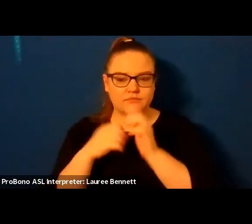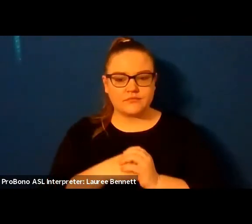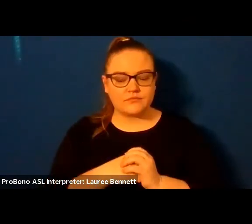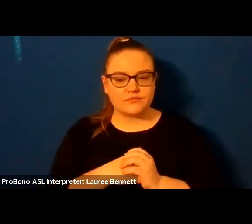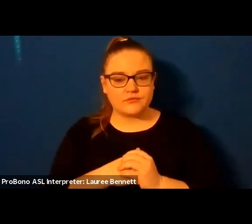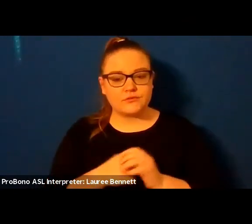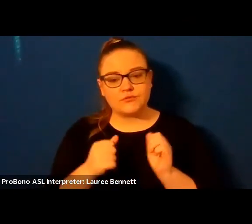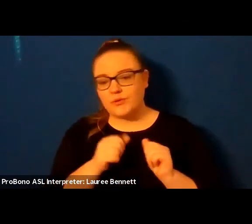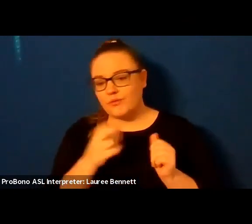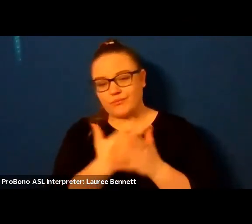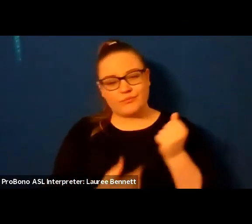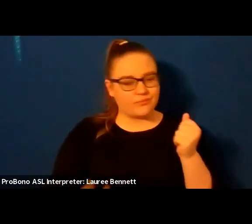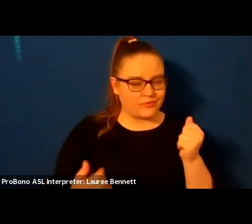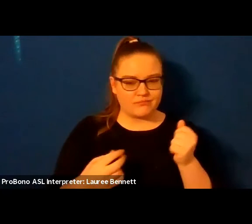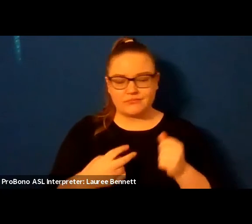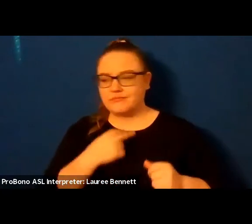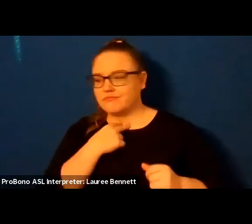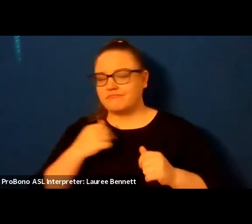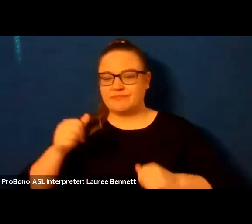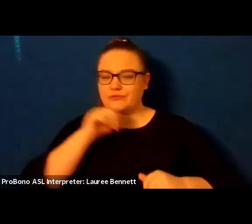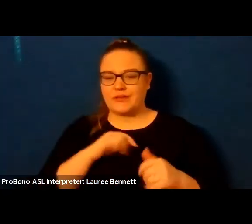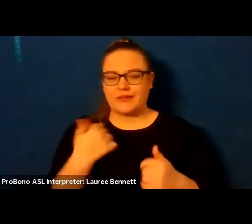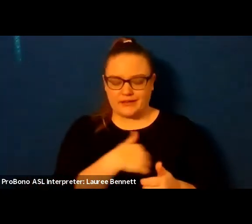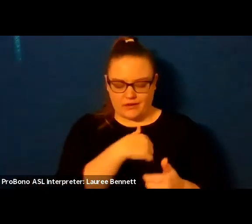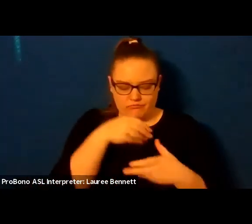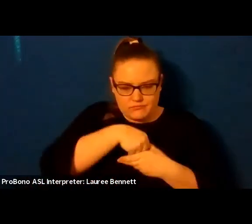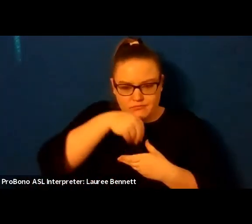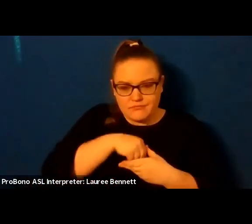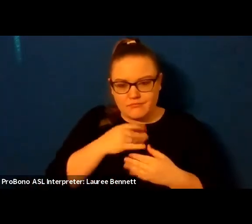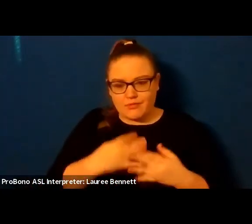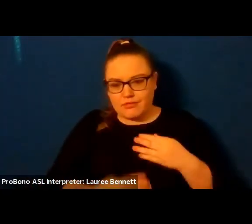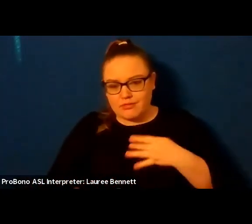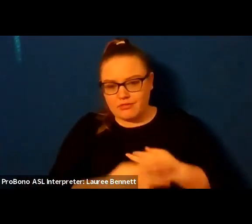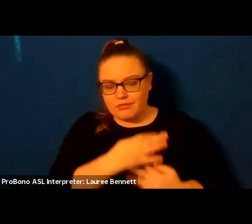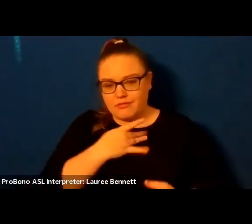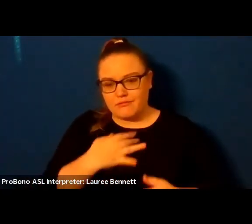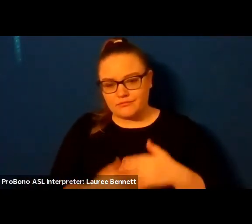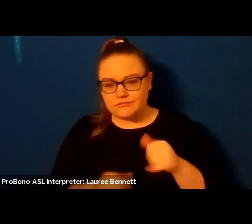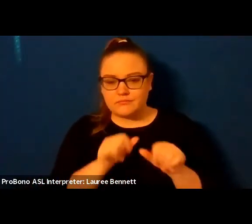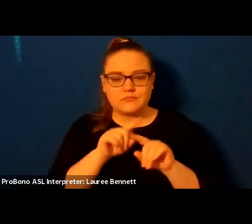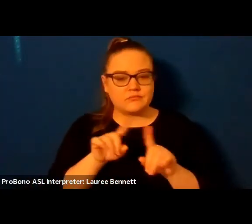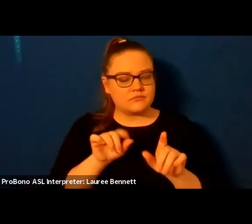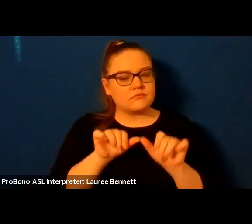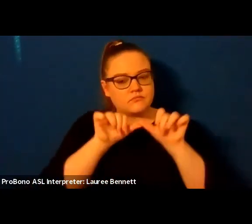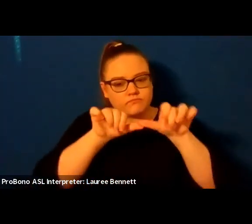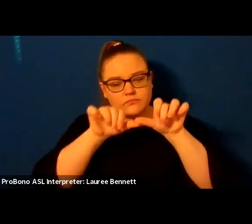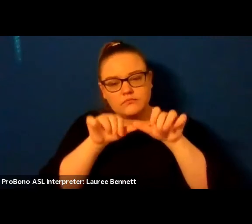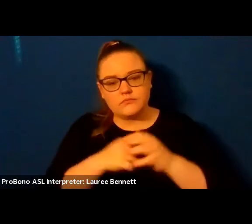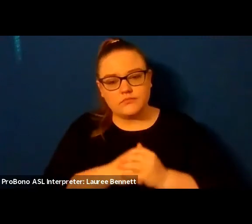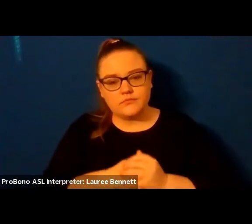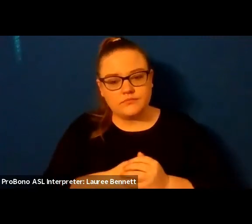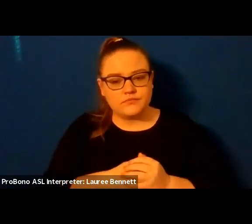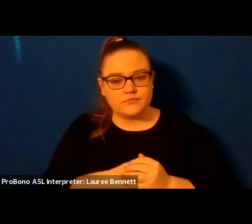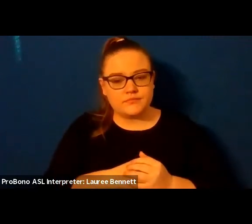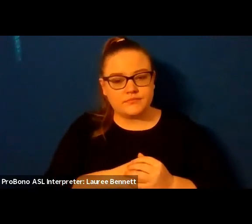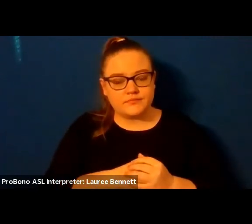own guile both murderous in their insistence of love you should know i never looked at